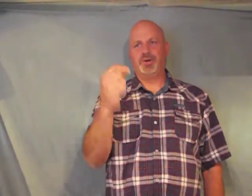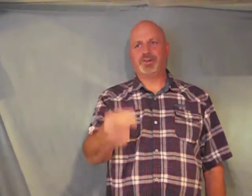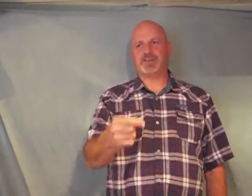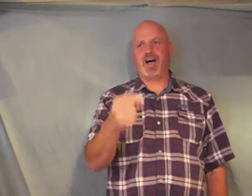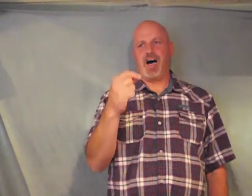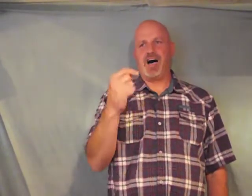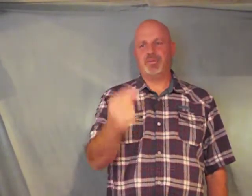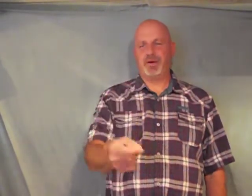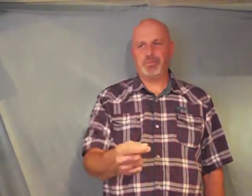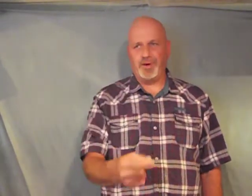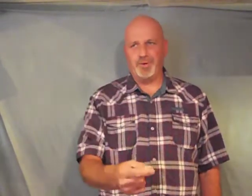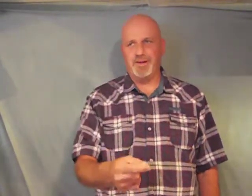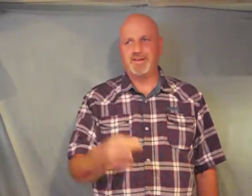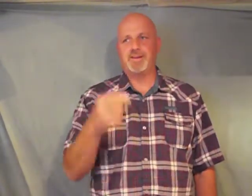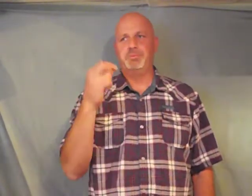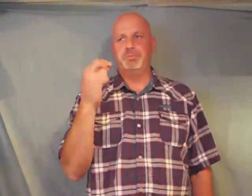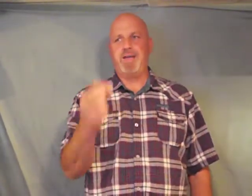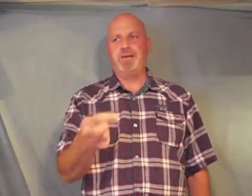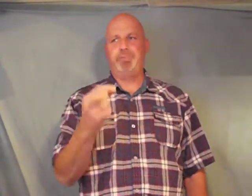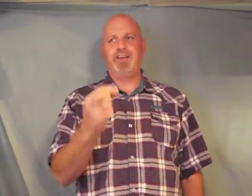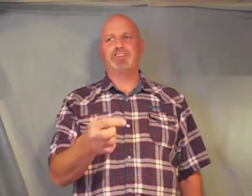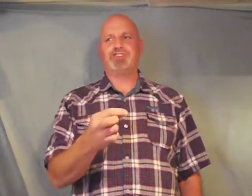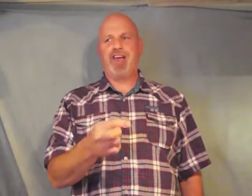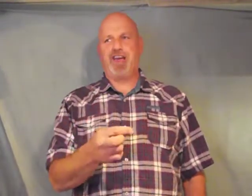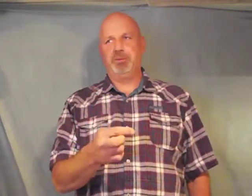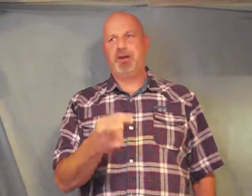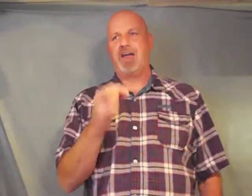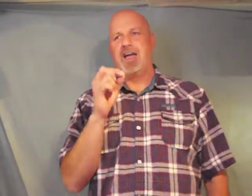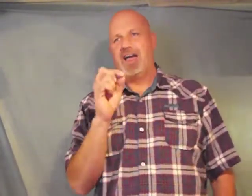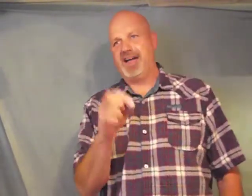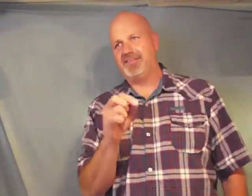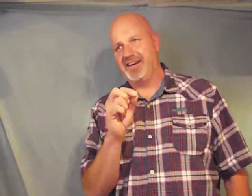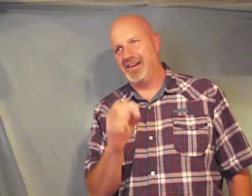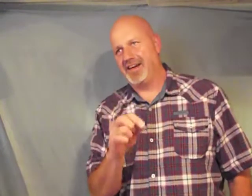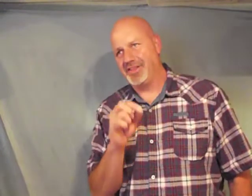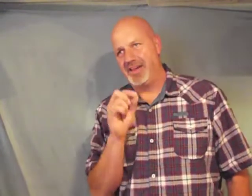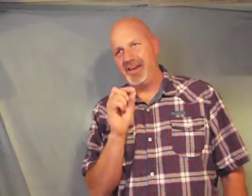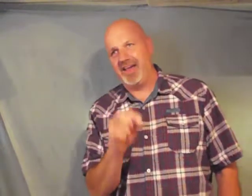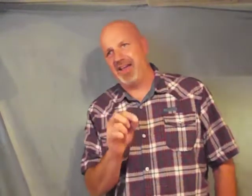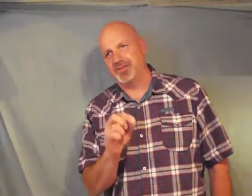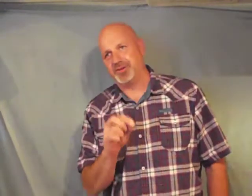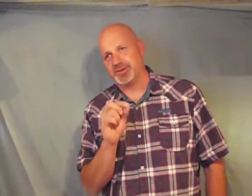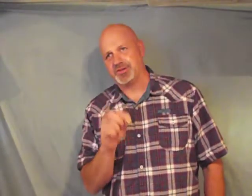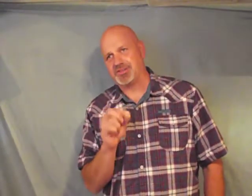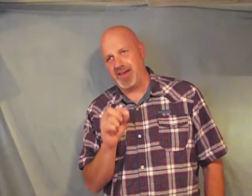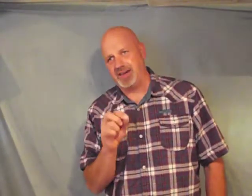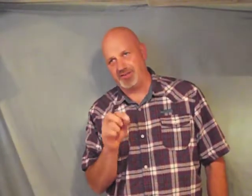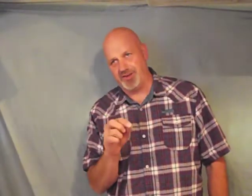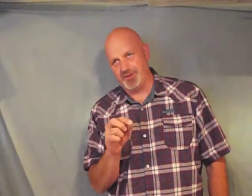is an opponent may be ashamed having nothing evil to say of you